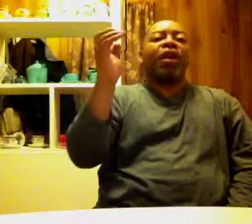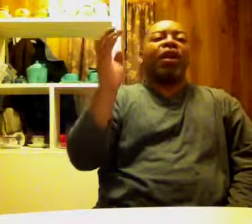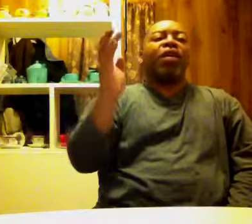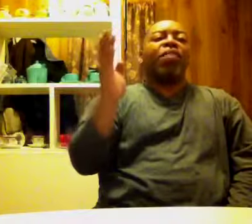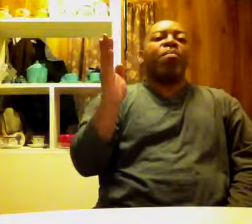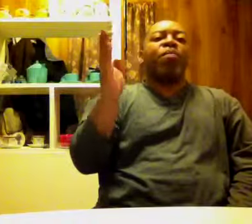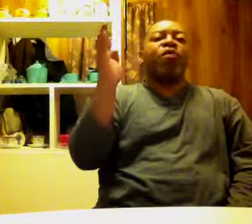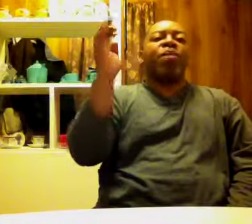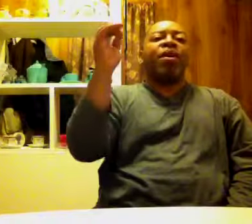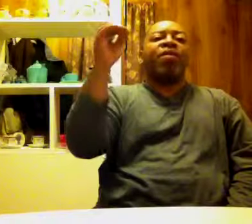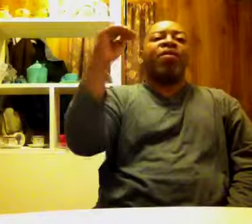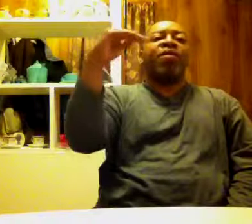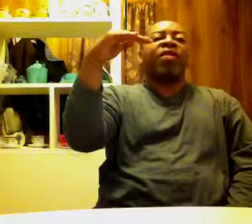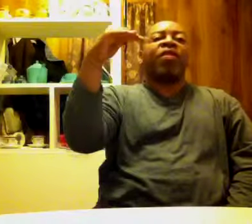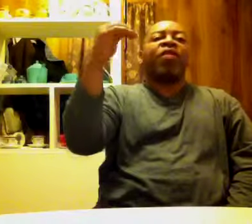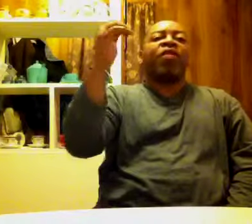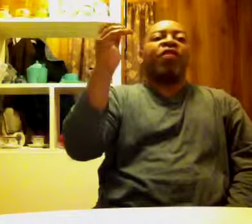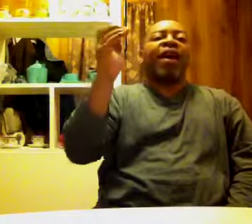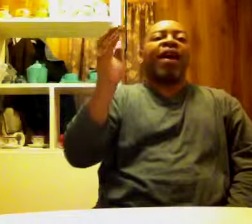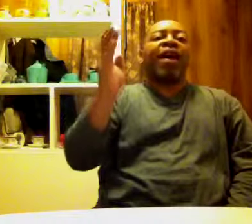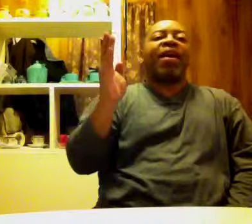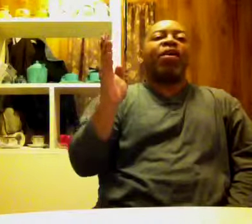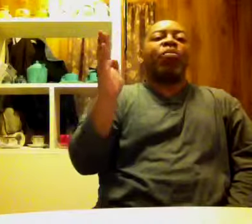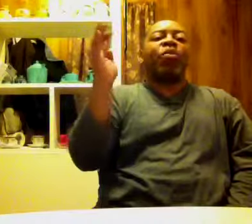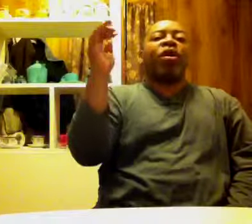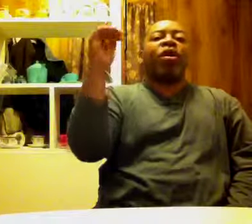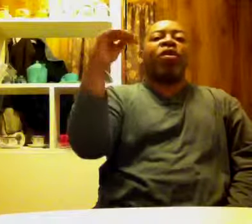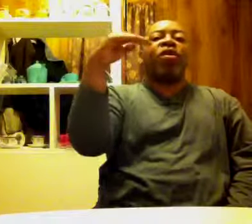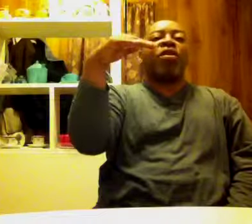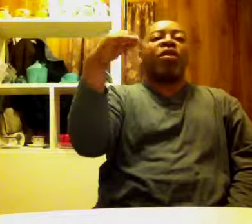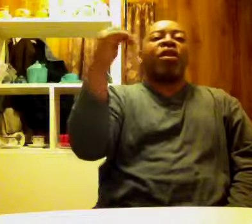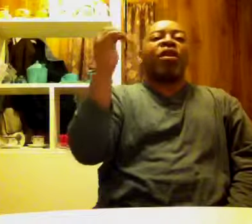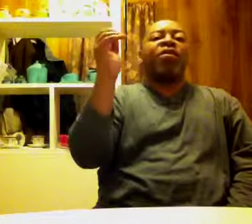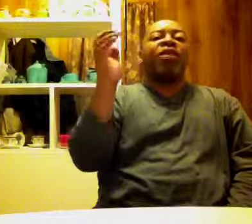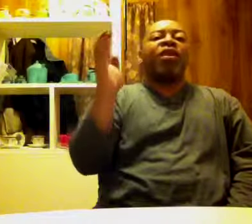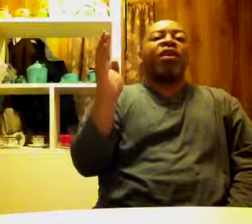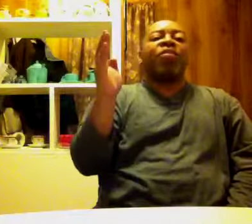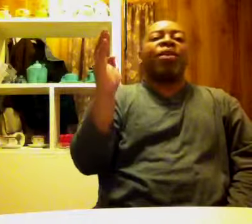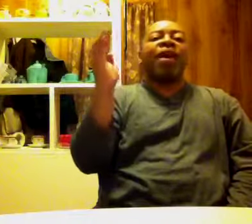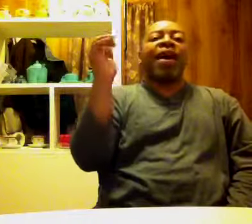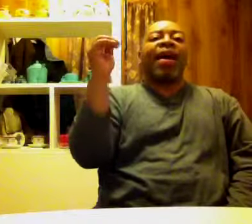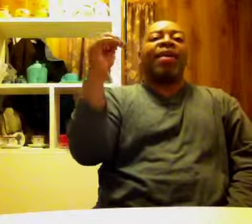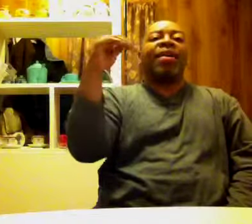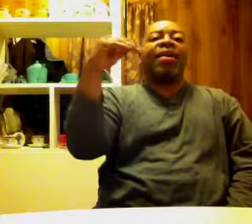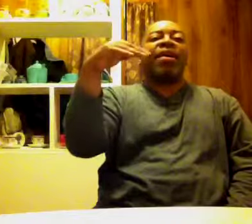movements, just to add a little more color to your liquid. And, uh,